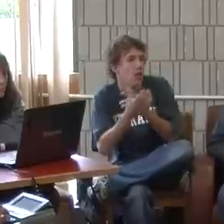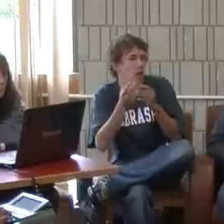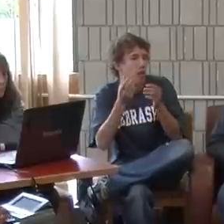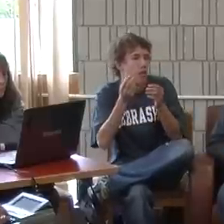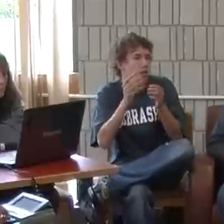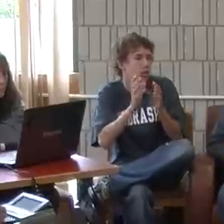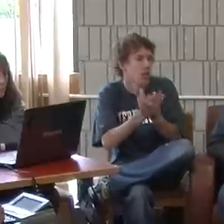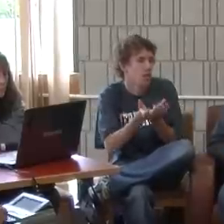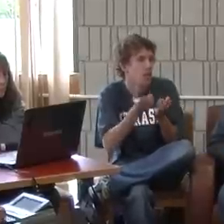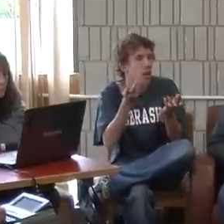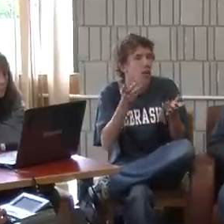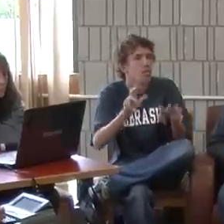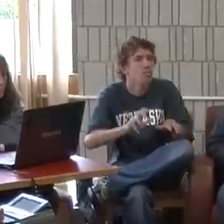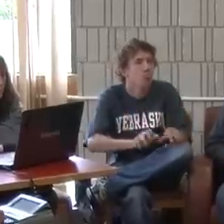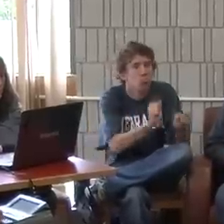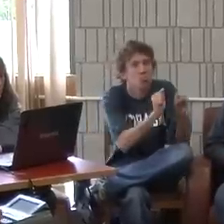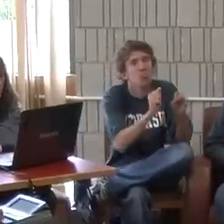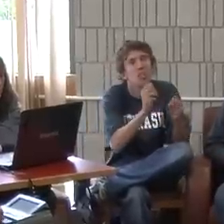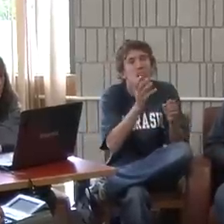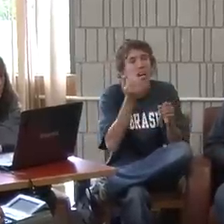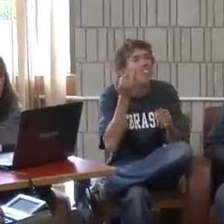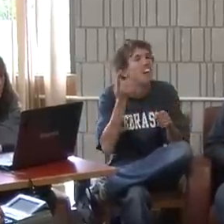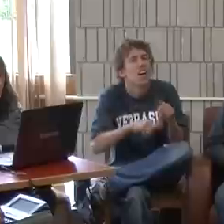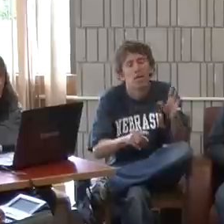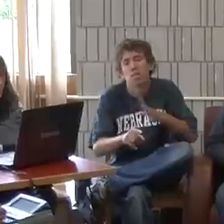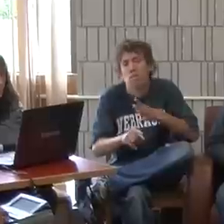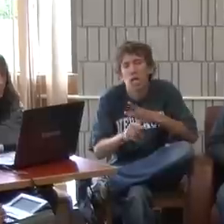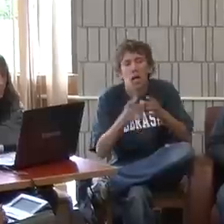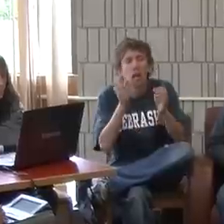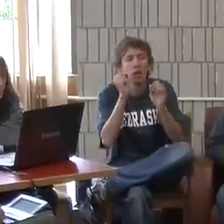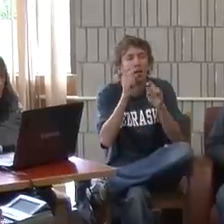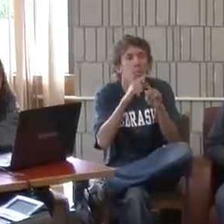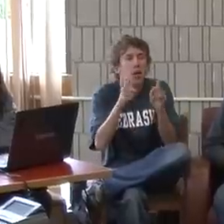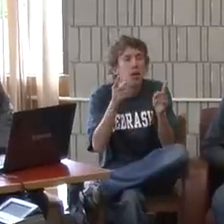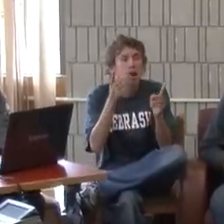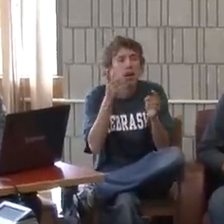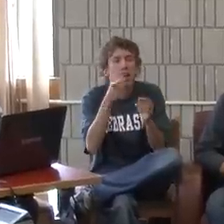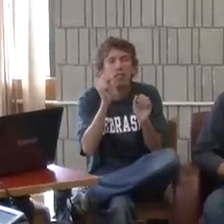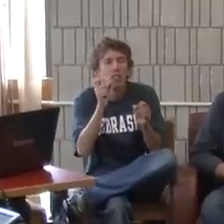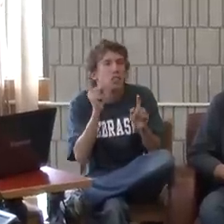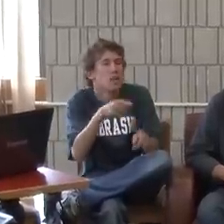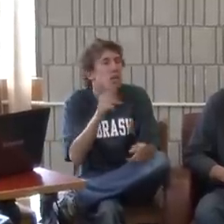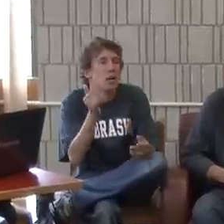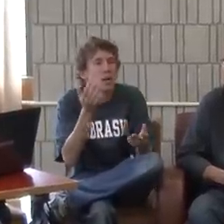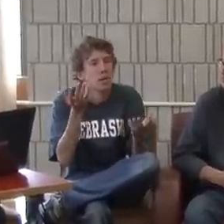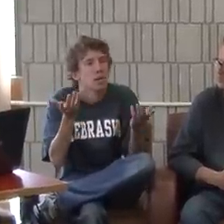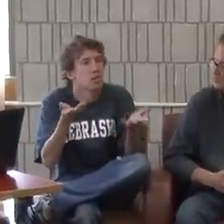programs and things on deaf culture and sign language classes, take those. And if you can't take those, then